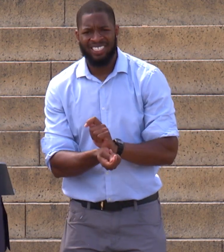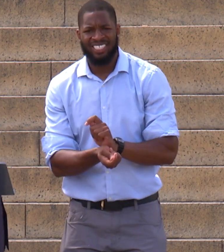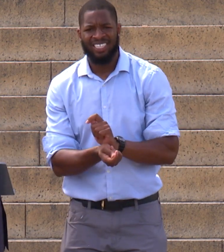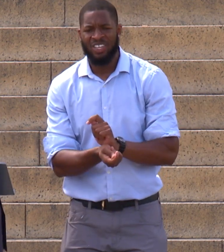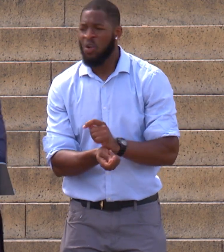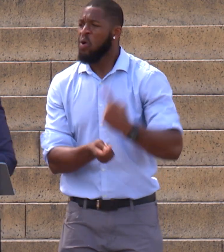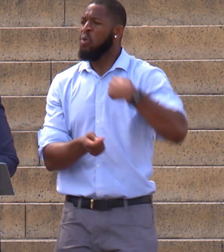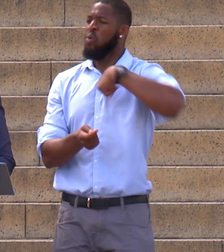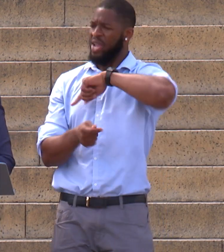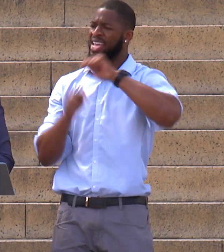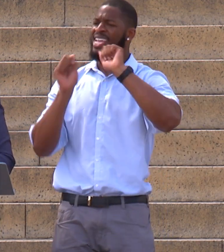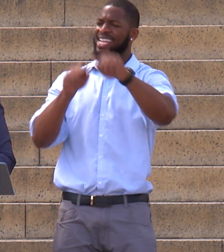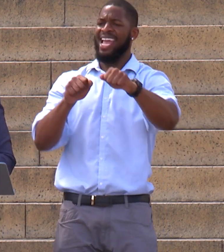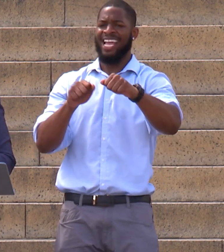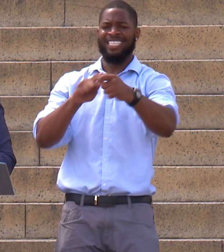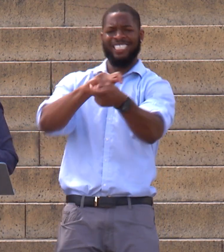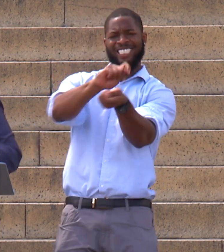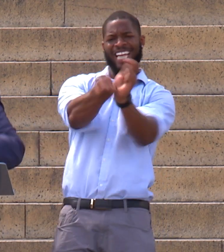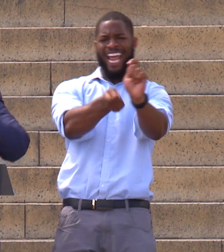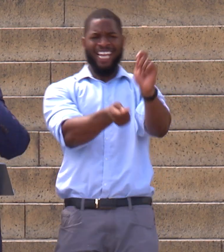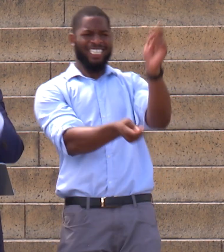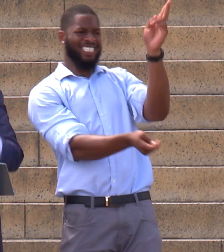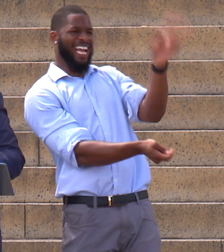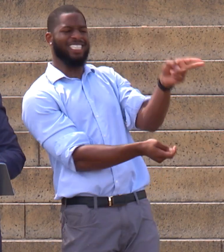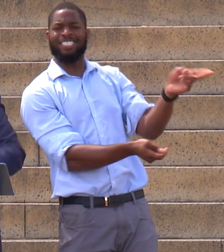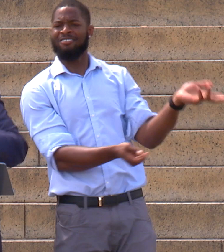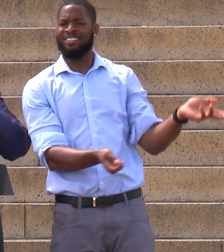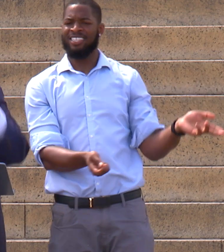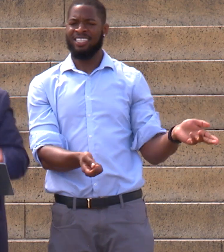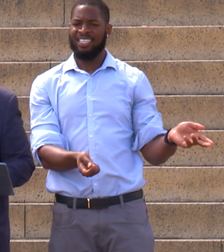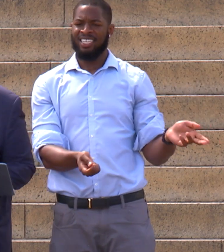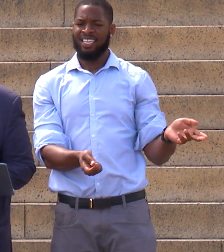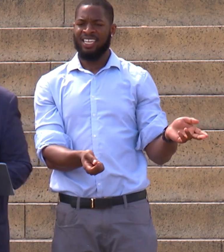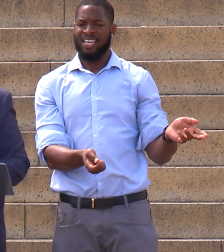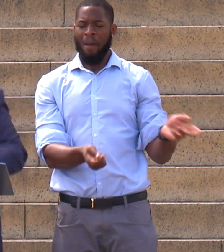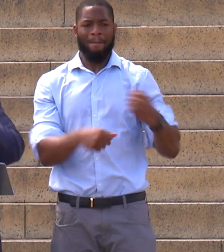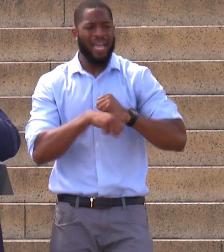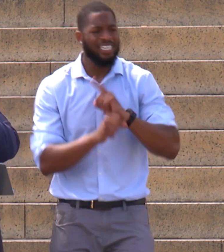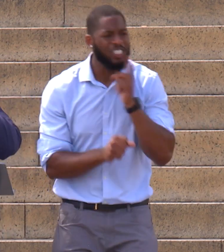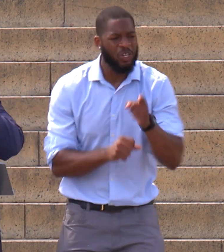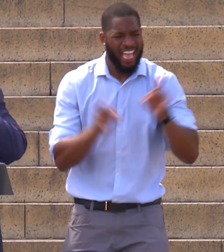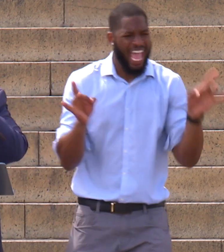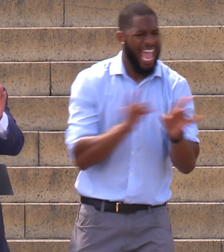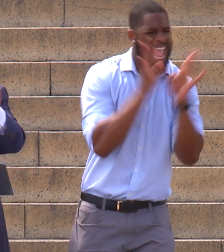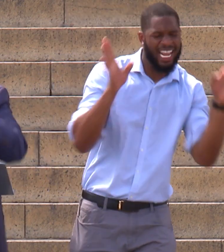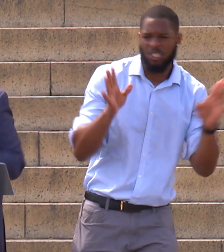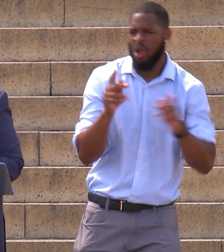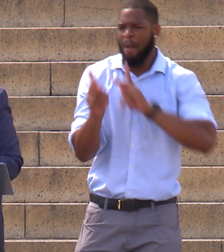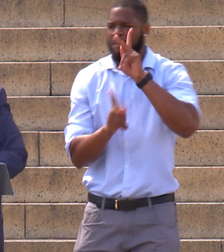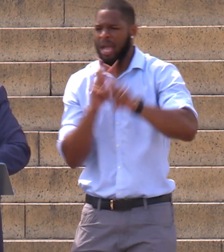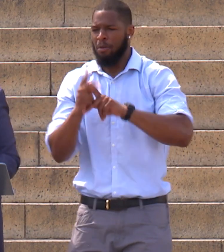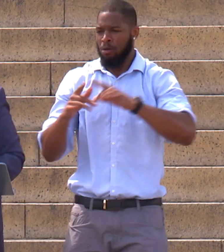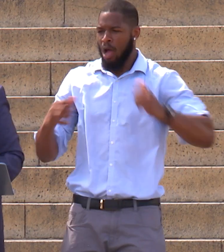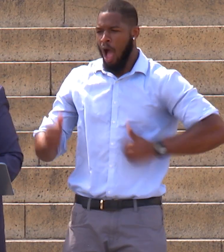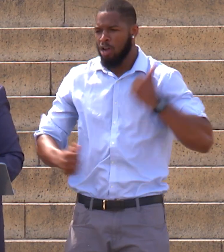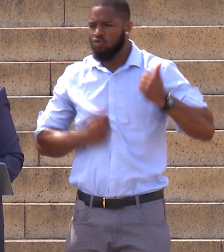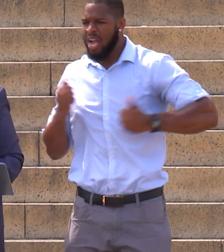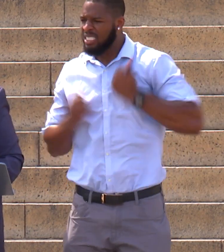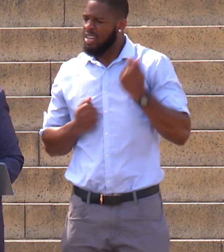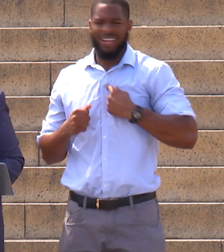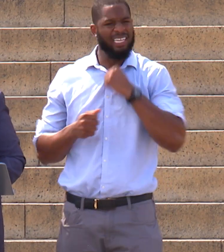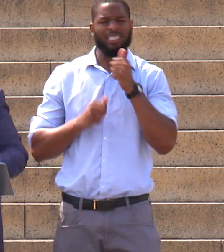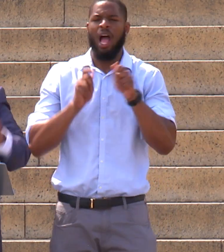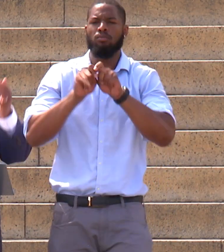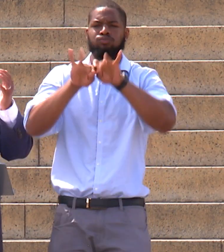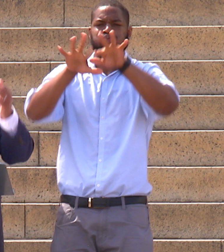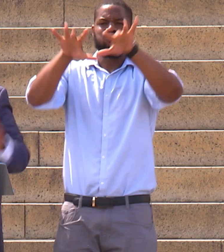history in the right way, ensure that hatred and hostility is not expoused all over our nation?